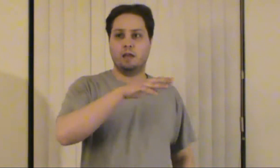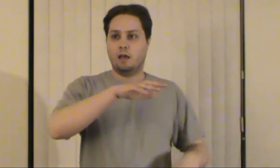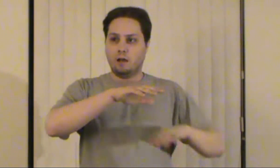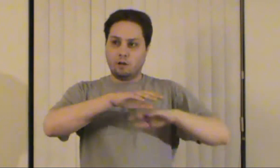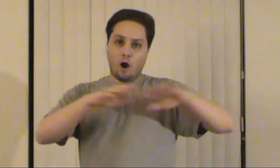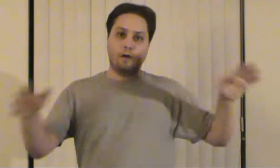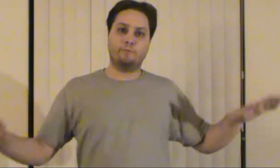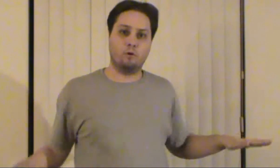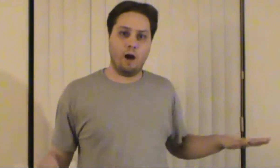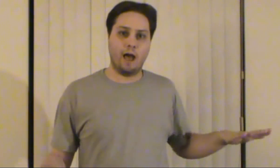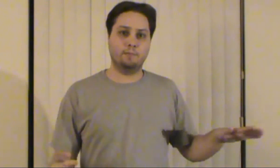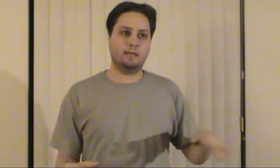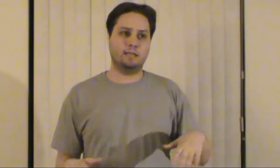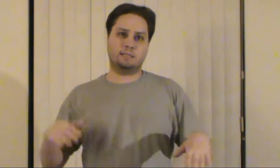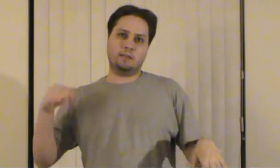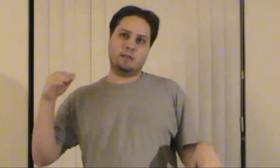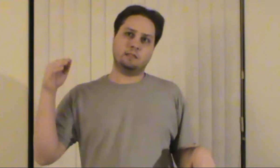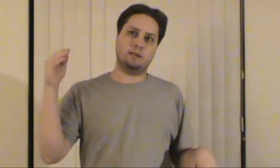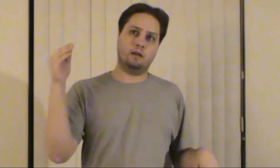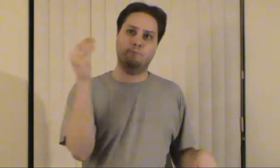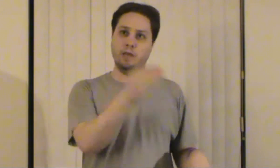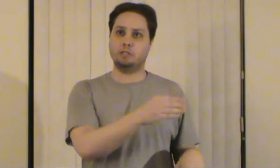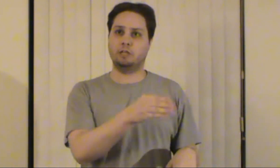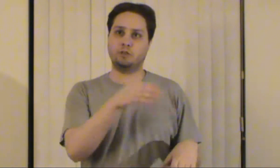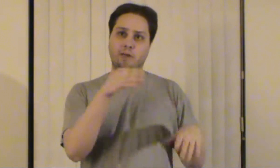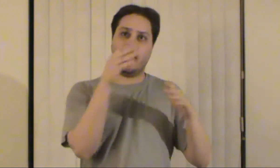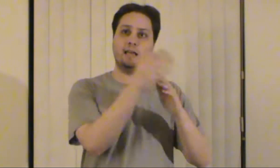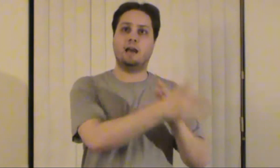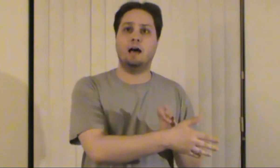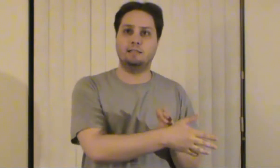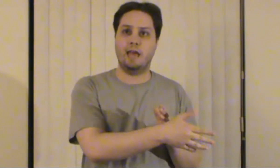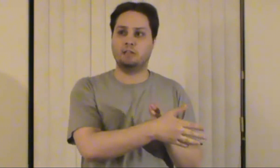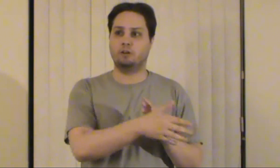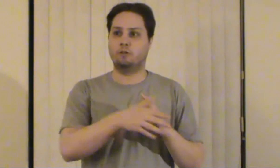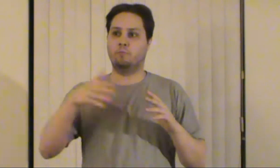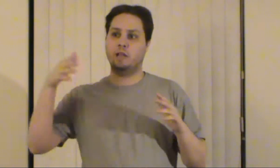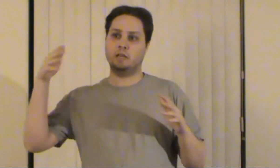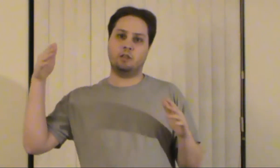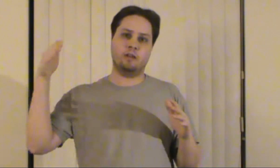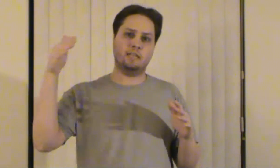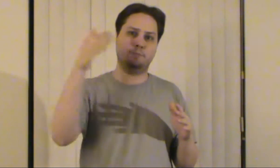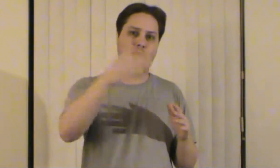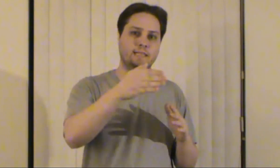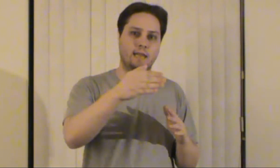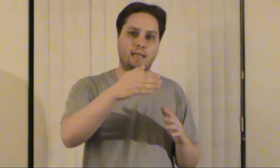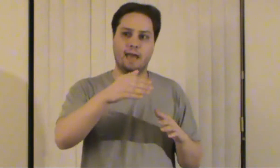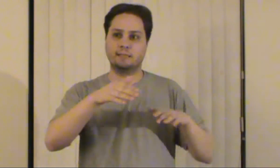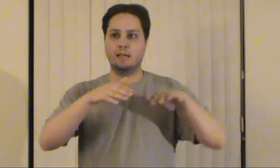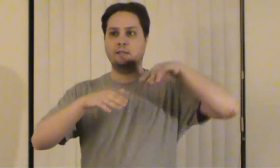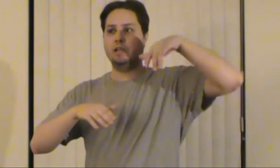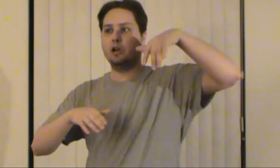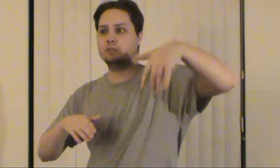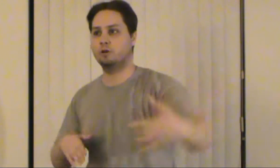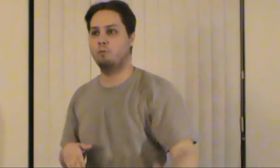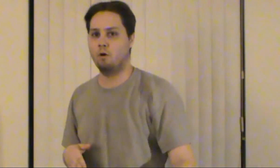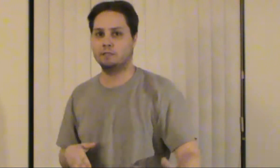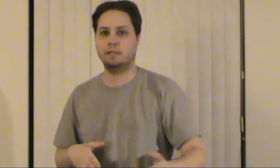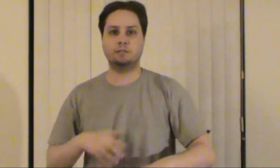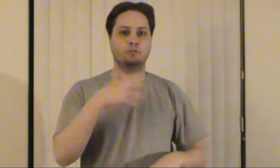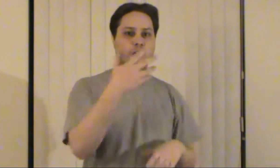gone for a while because it's a mission so he can't contact her when they're in space i guess then he goes into quarantine so